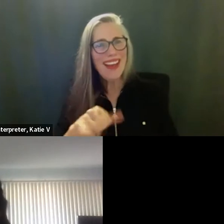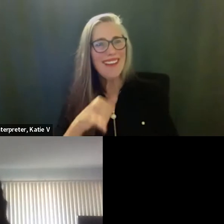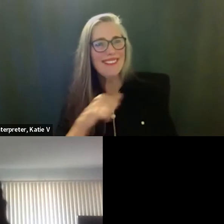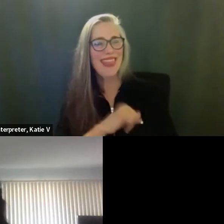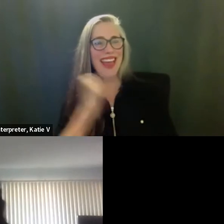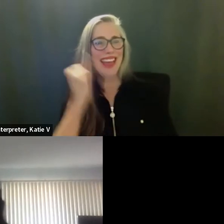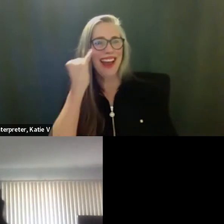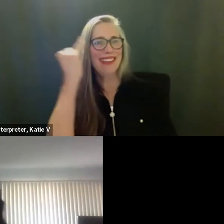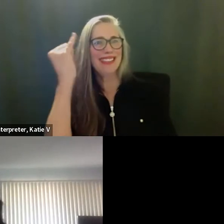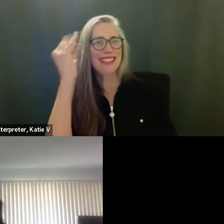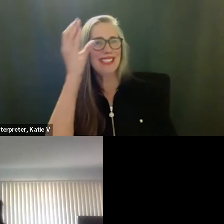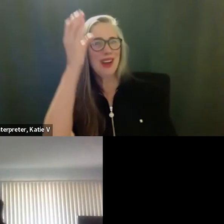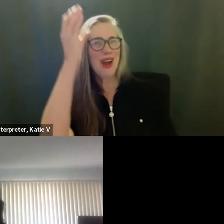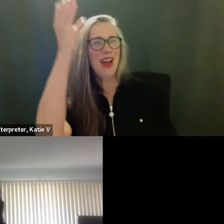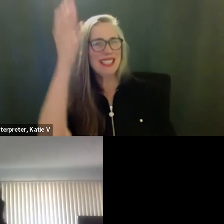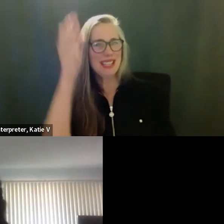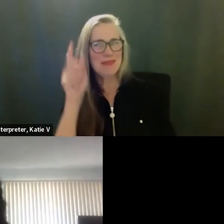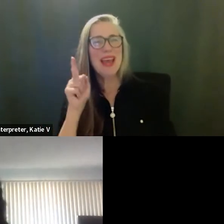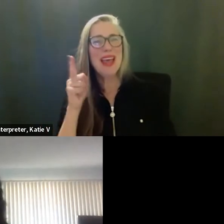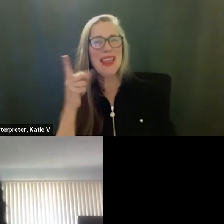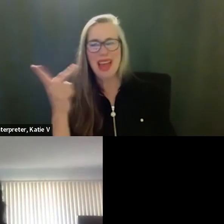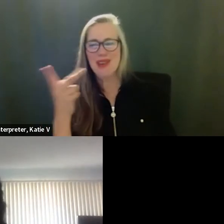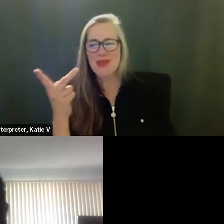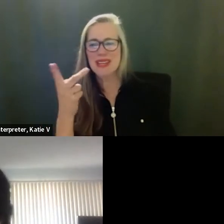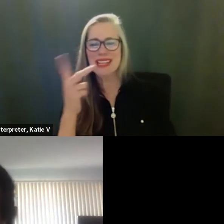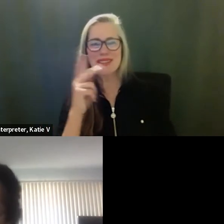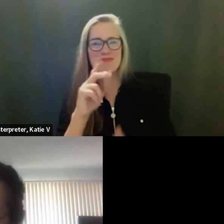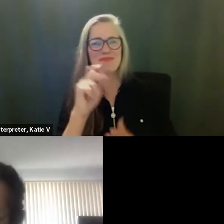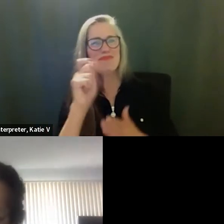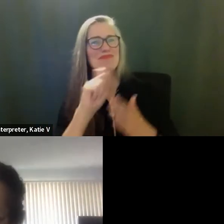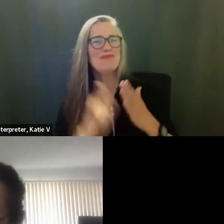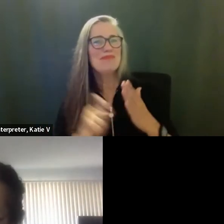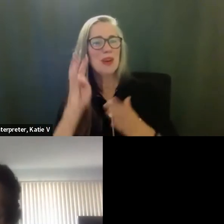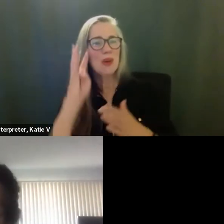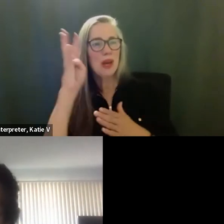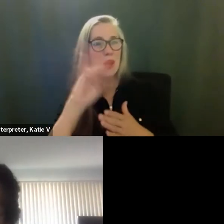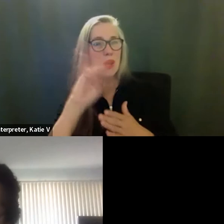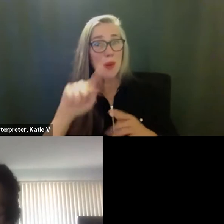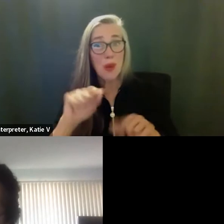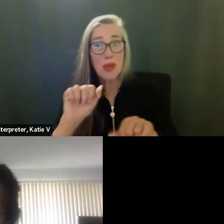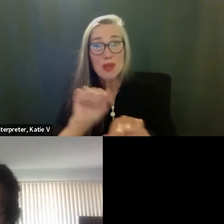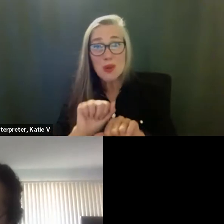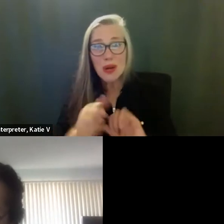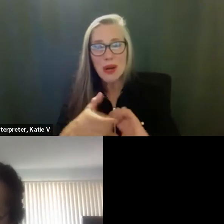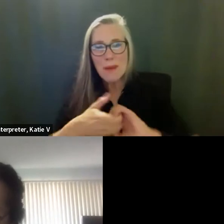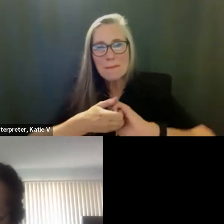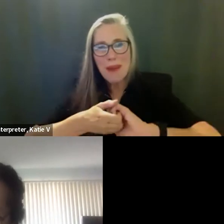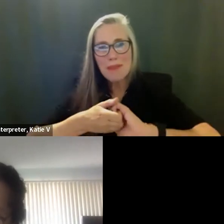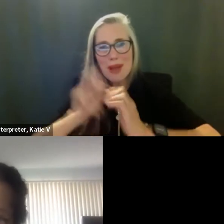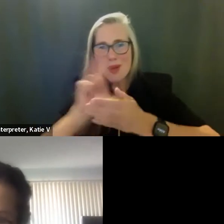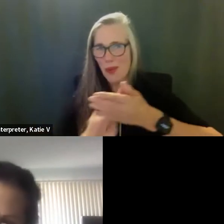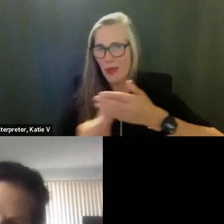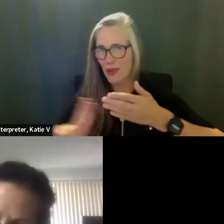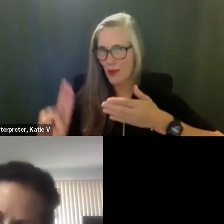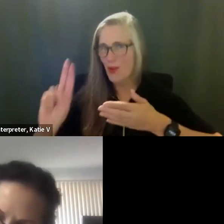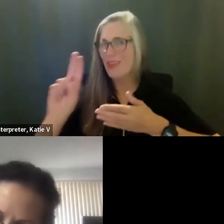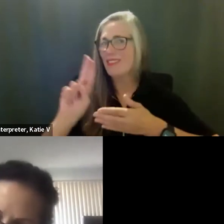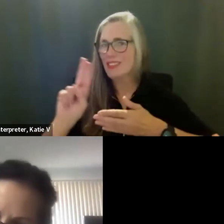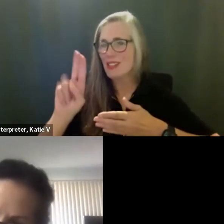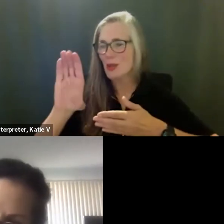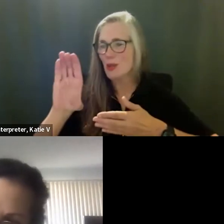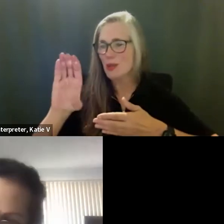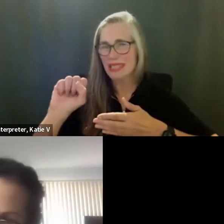Yeah, we, we, we love the concept that we created, but of course, you know, when you work with partnership with a university and, uh,